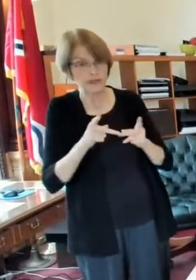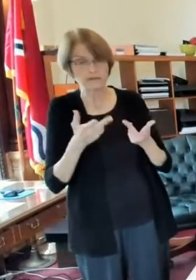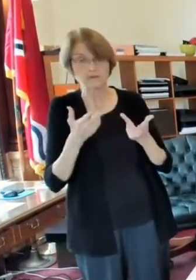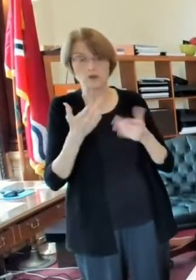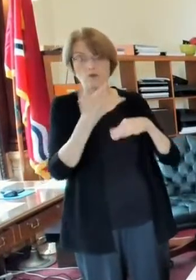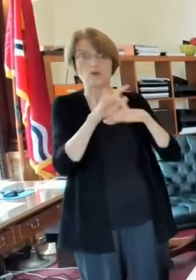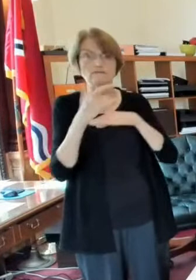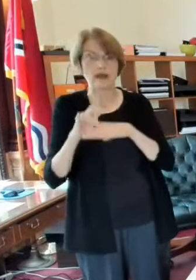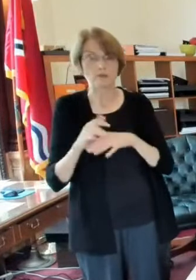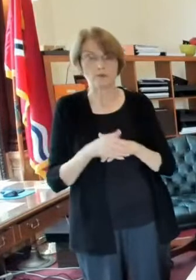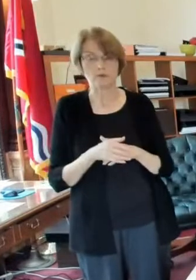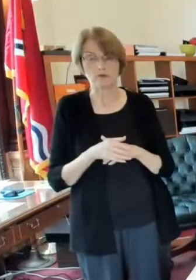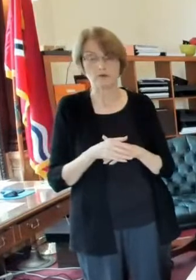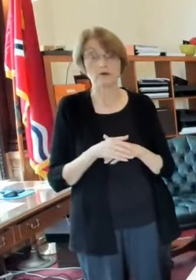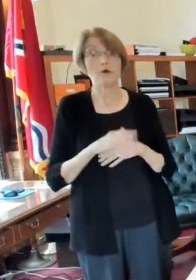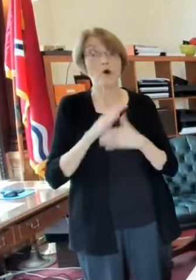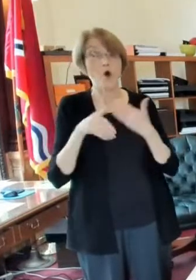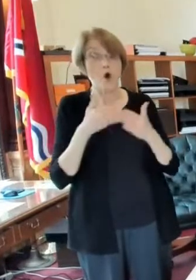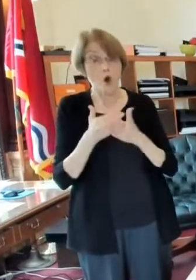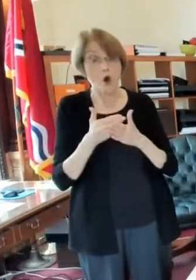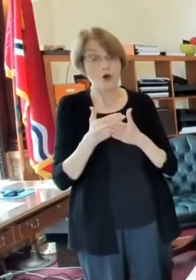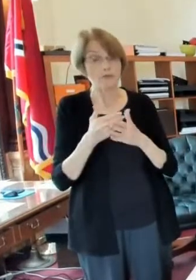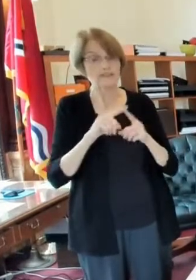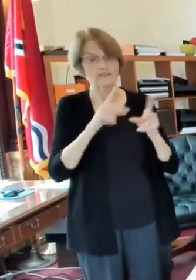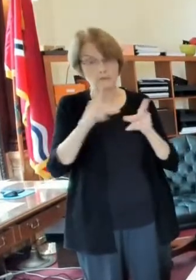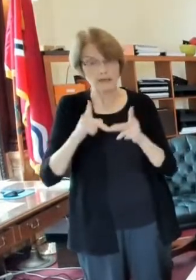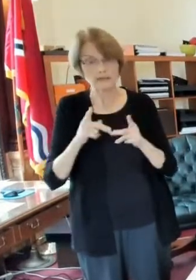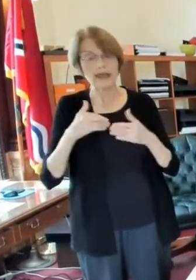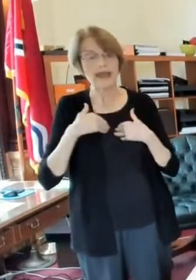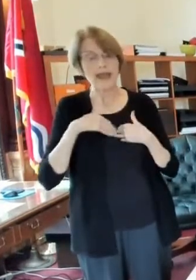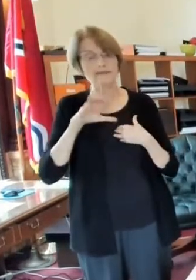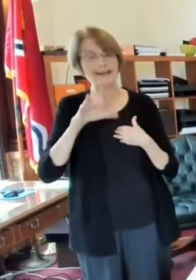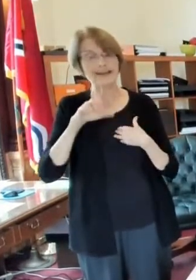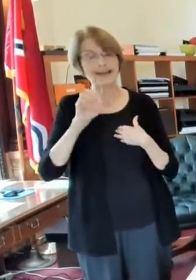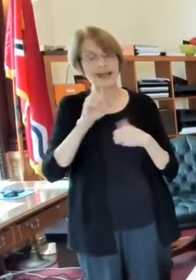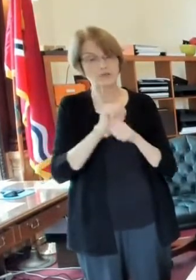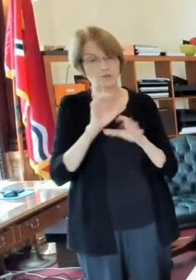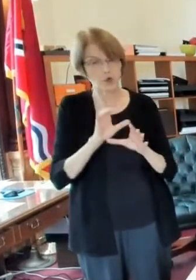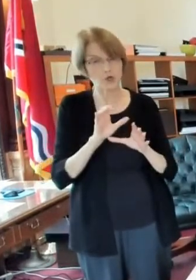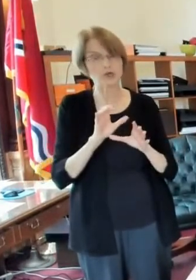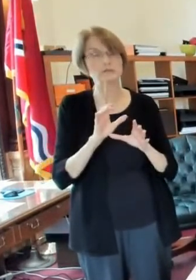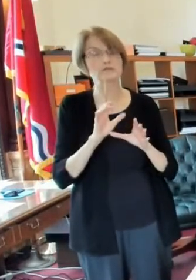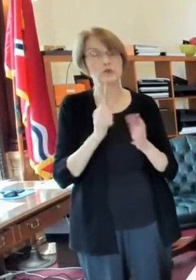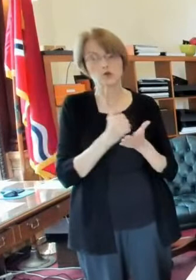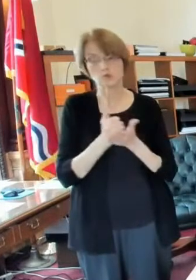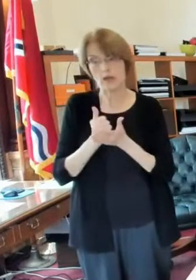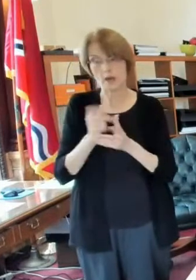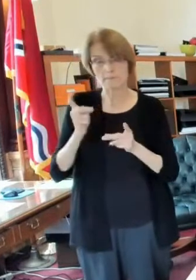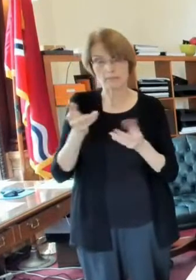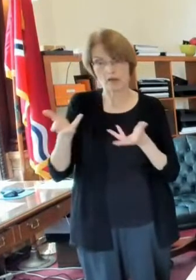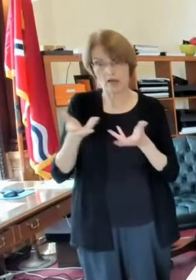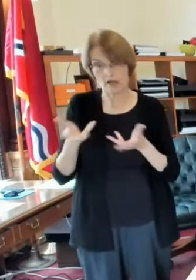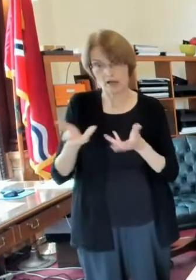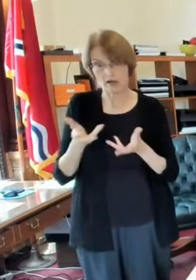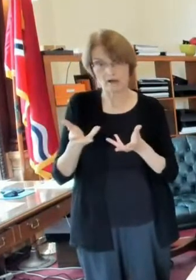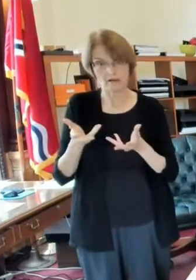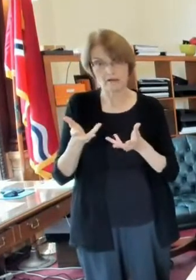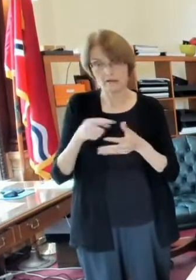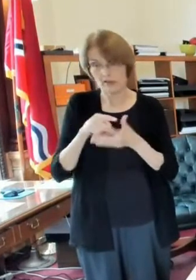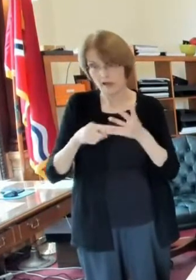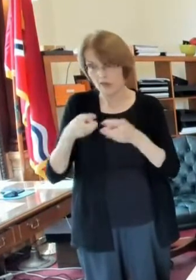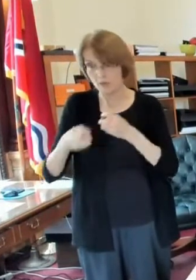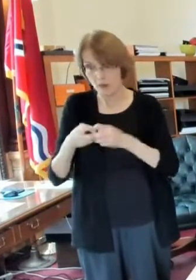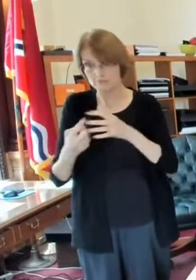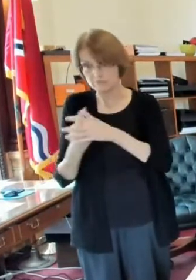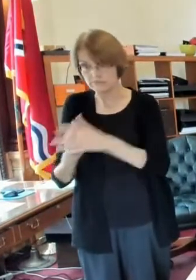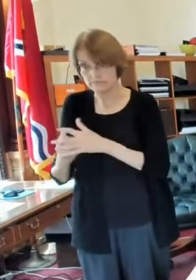these locations have caseworkers to try to help people navigate the other sort of situations that are present